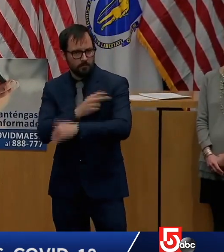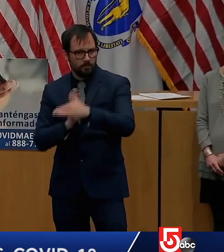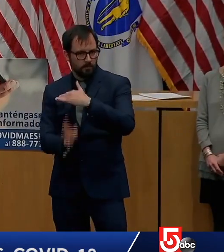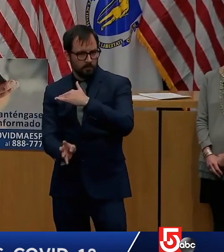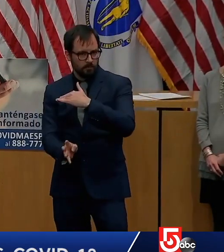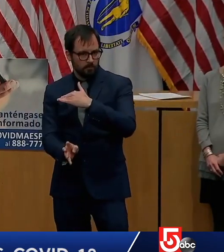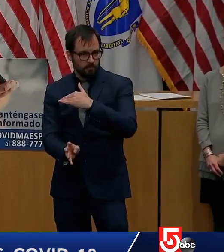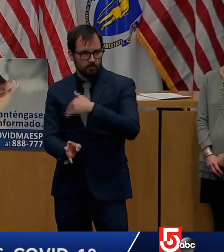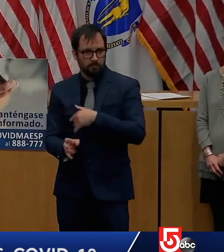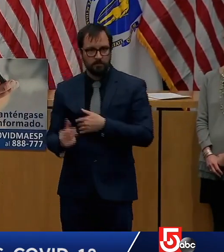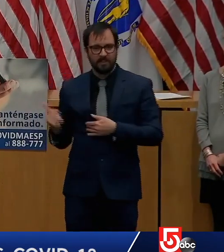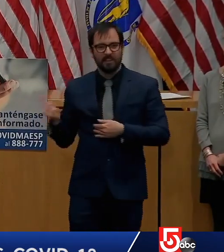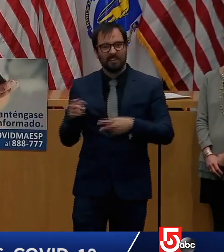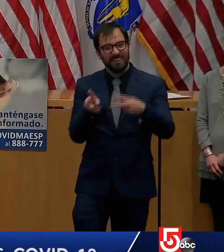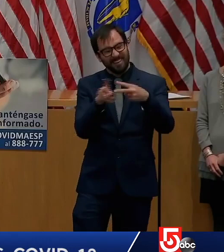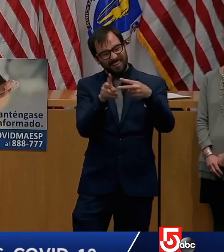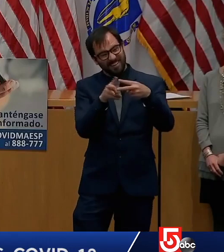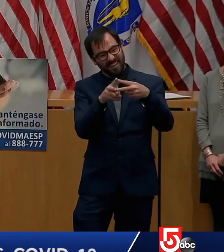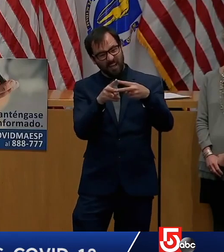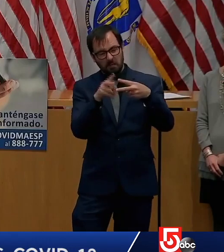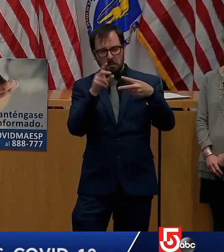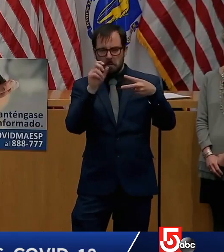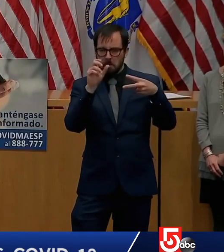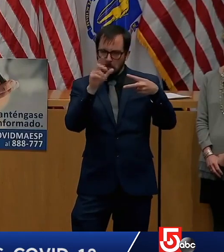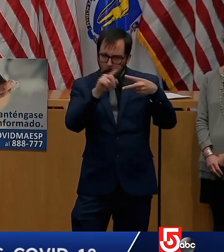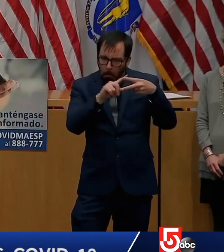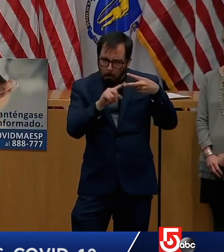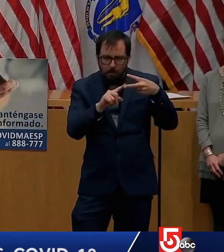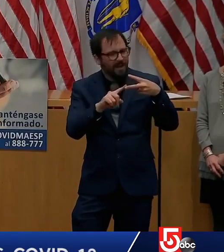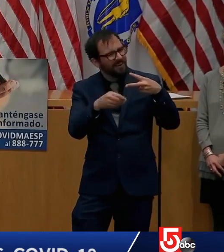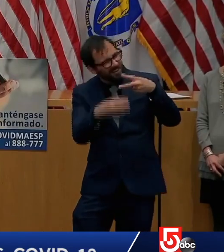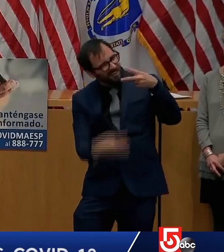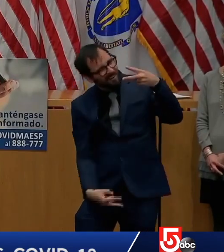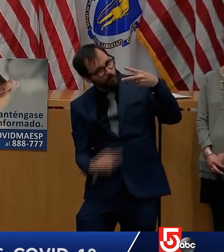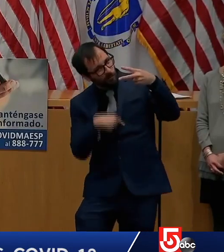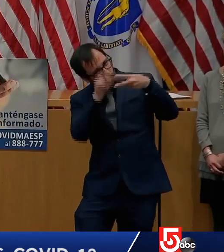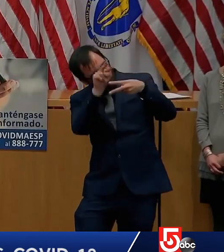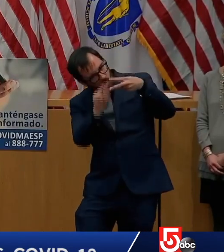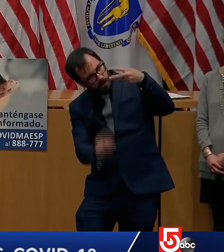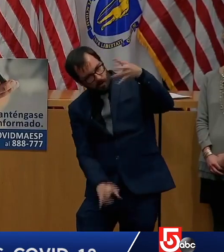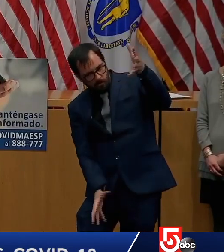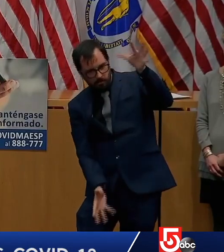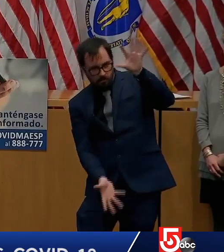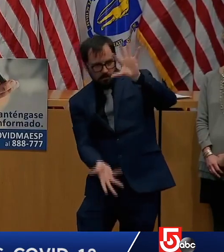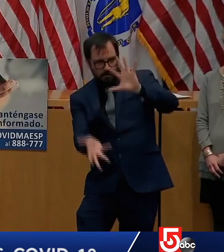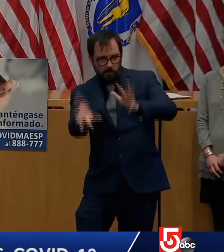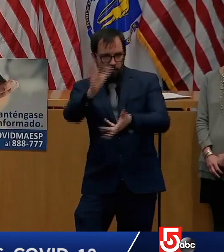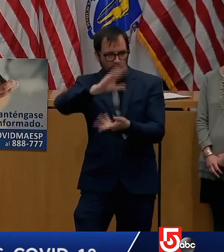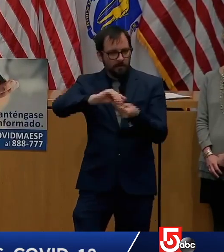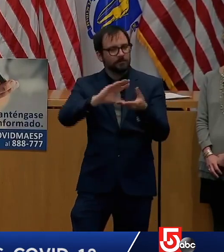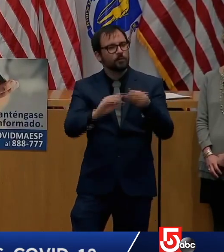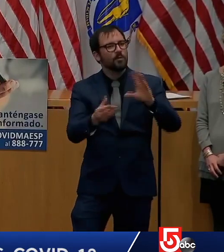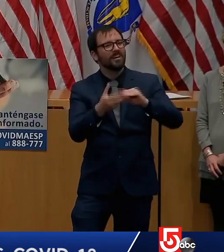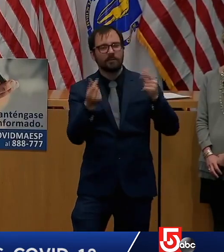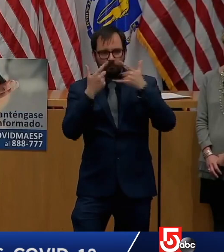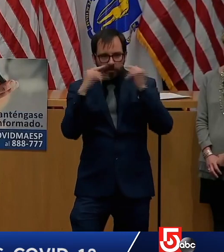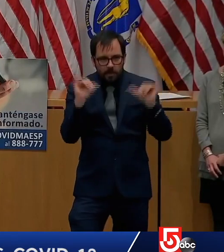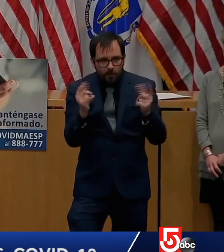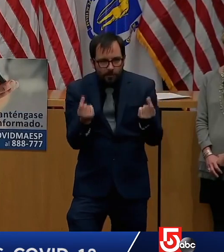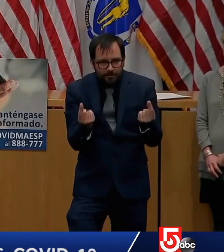the medical advisory board that serves the command center and some others to make the decisions we think make the most sense for Massachusetts.